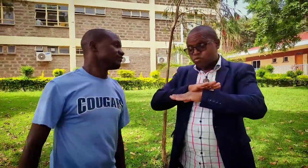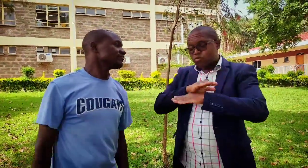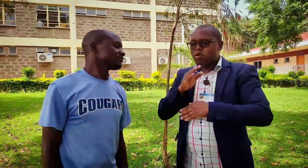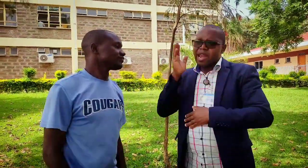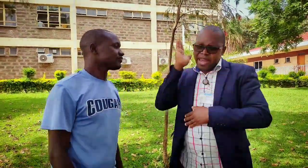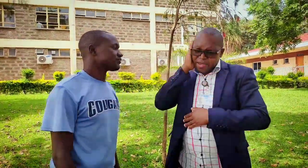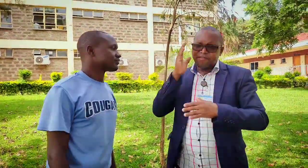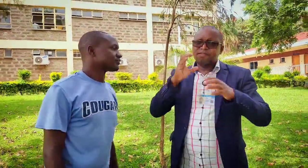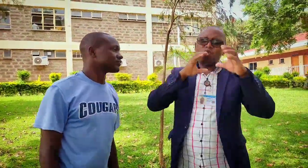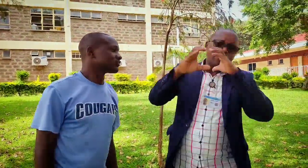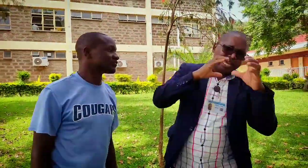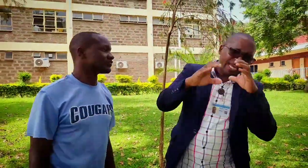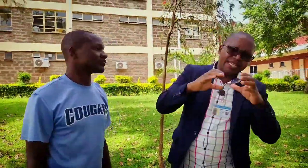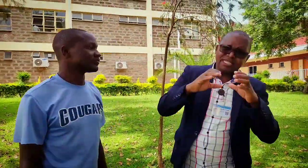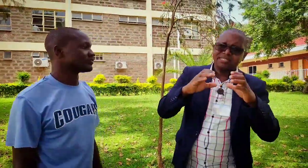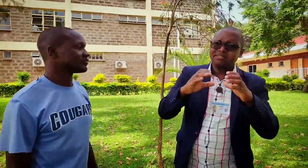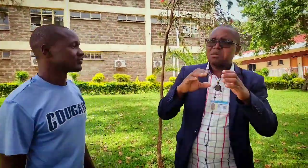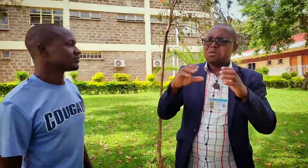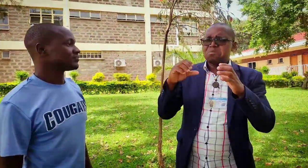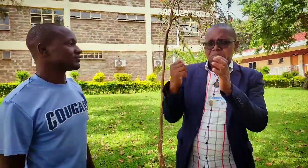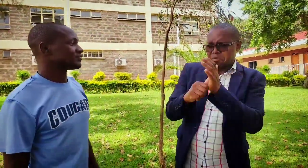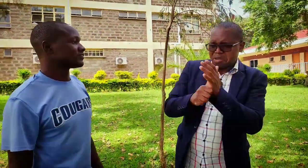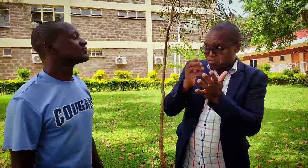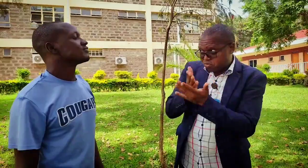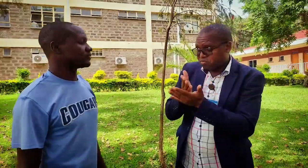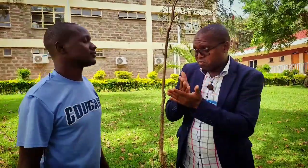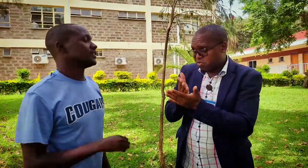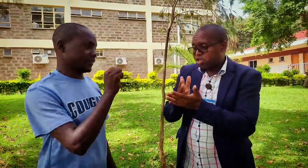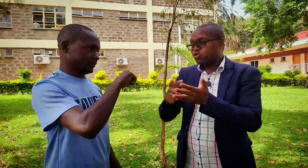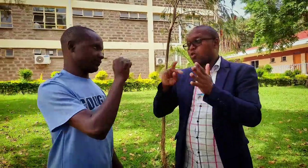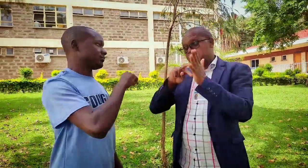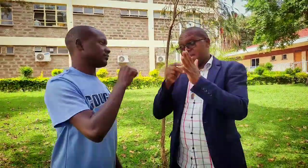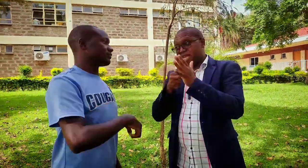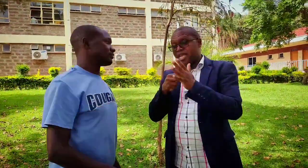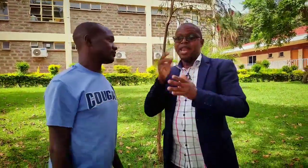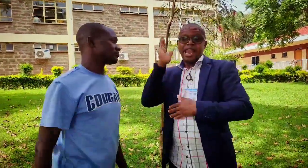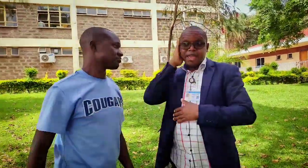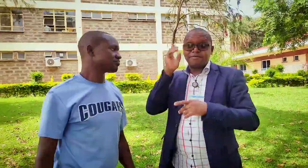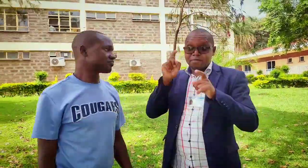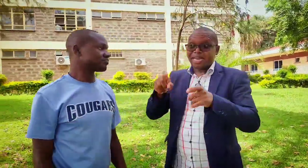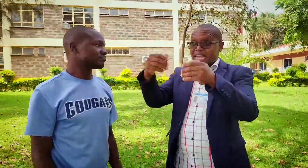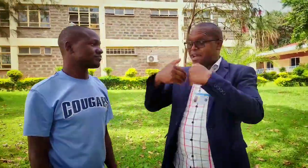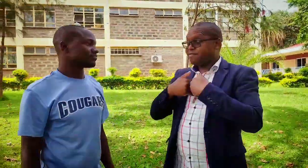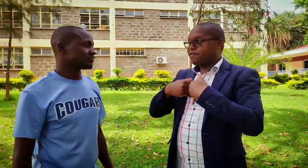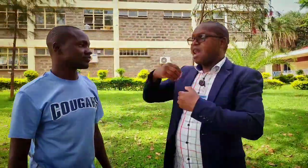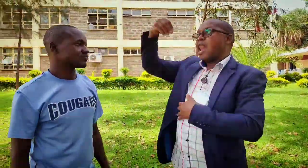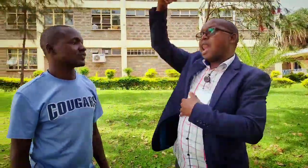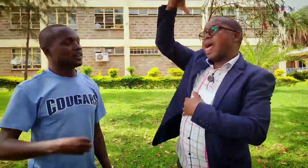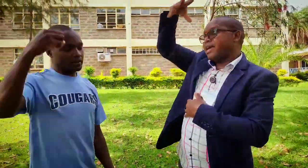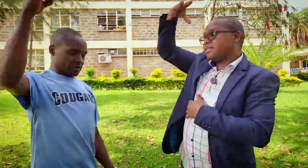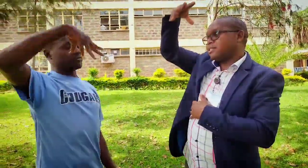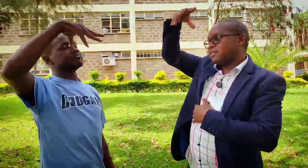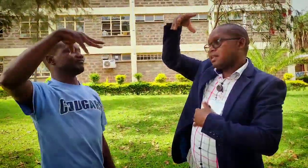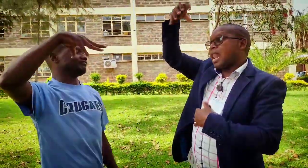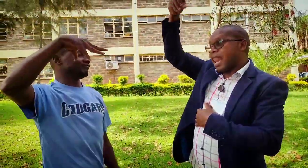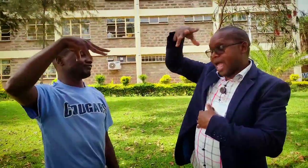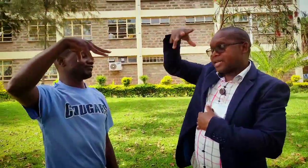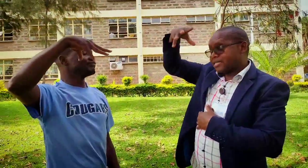how do deaf communicate how there is a problem meaning you must have